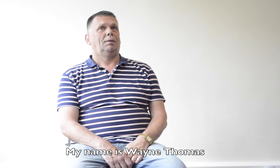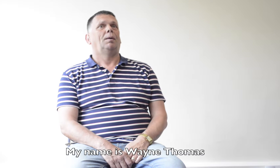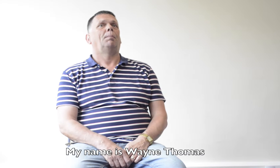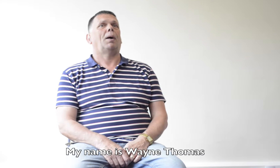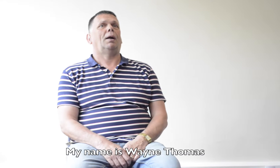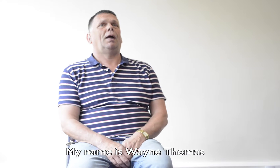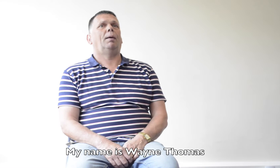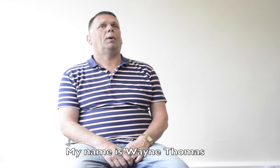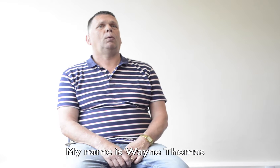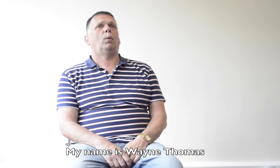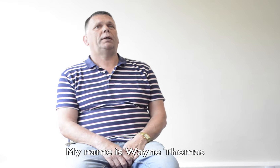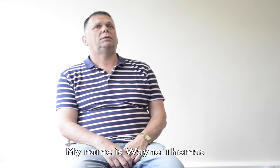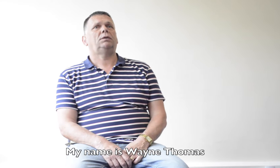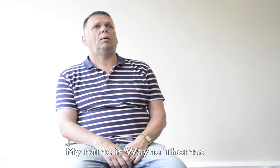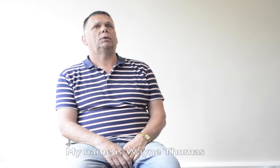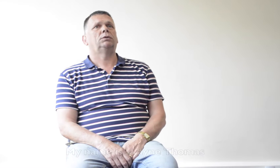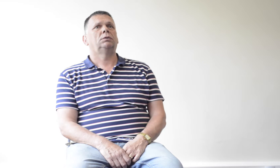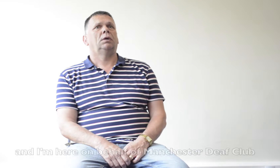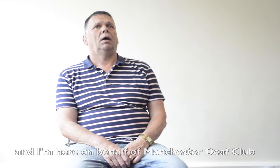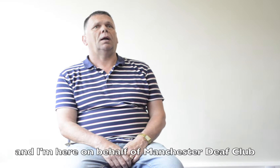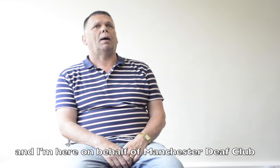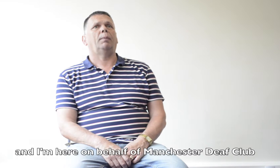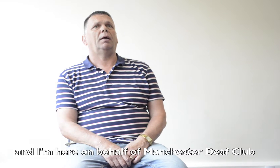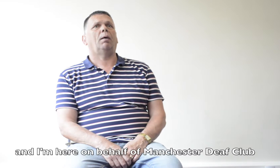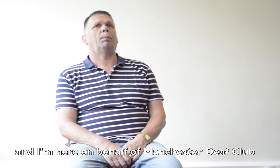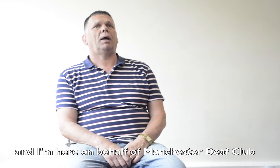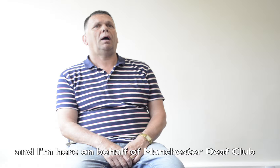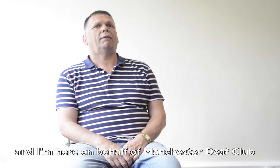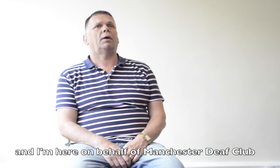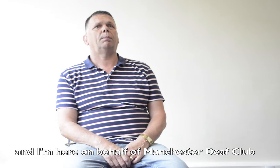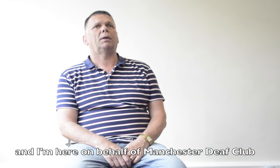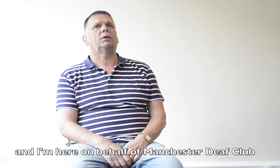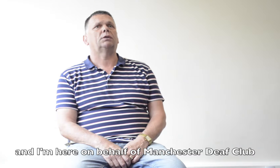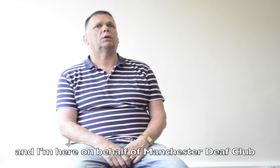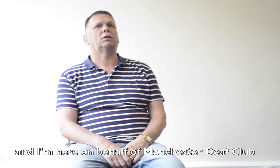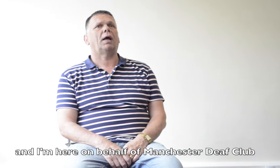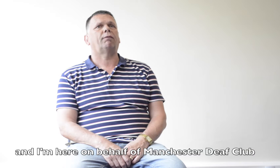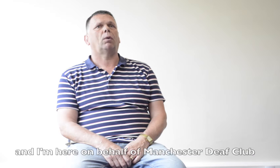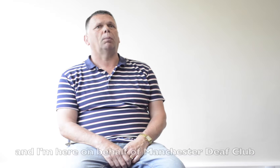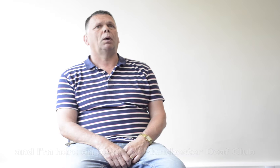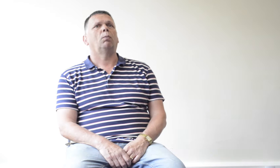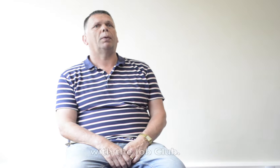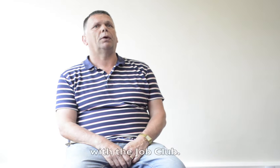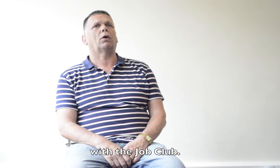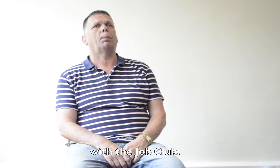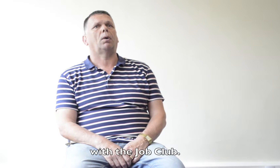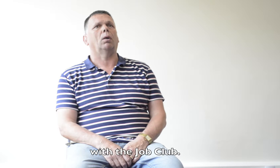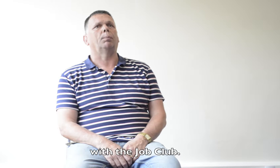My name is Wayne Thomas, and I'm here on behalf of Manchester's Deaf Club, which is the Job Club.